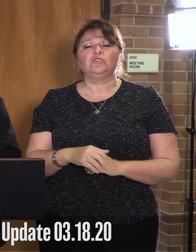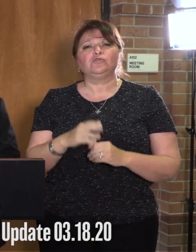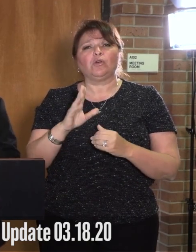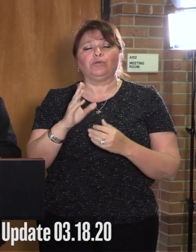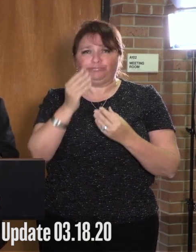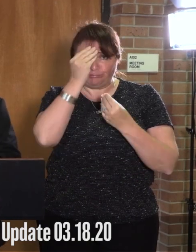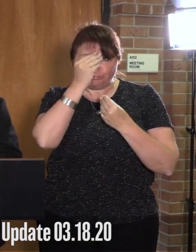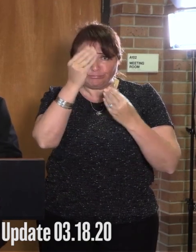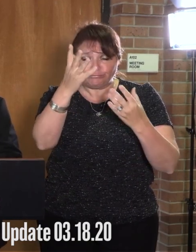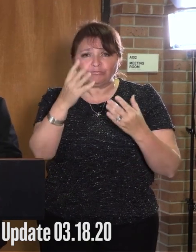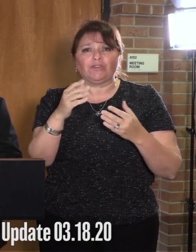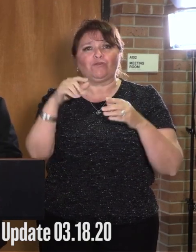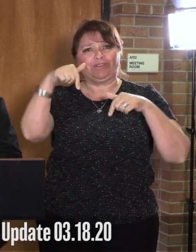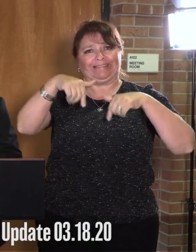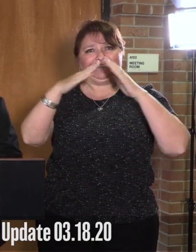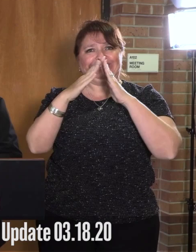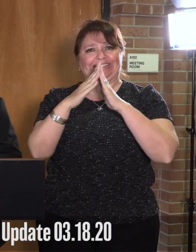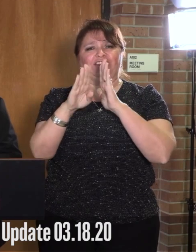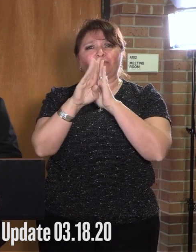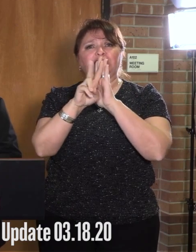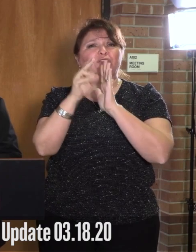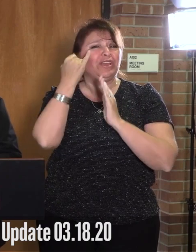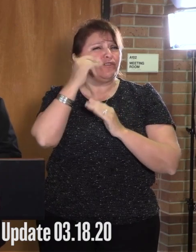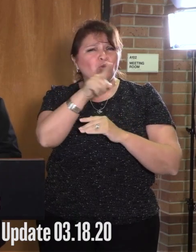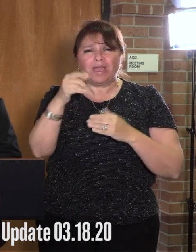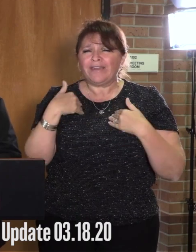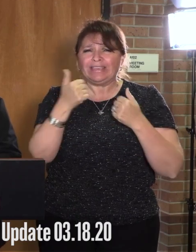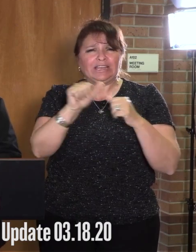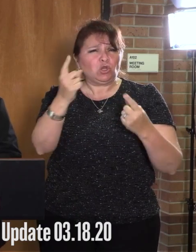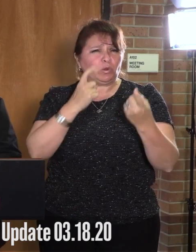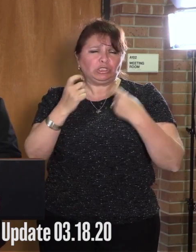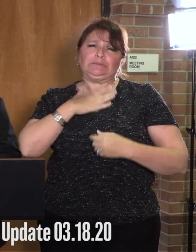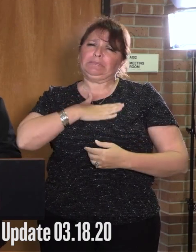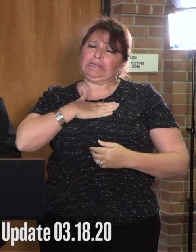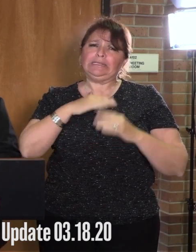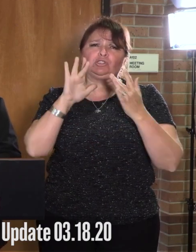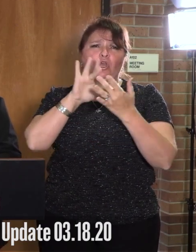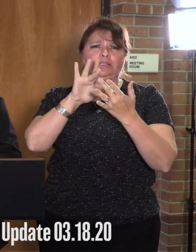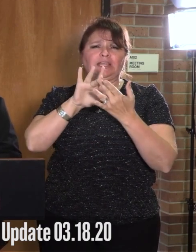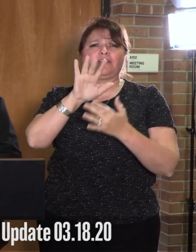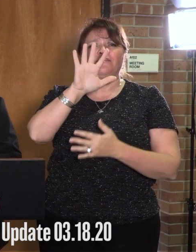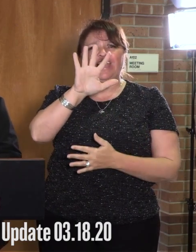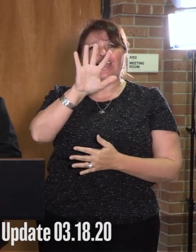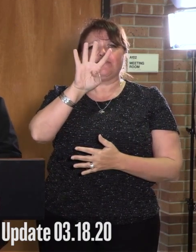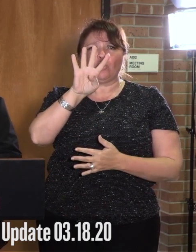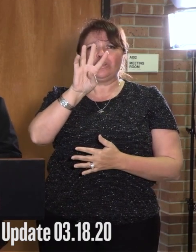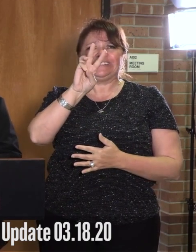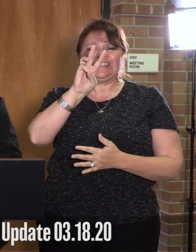updates specifically to the city of Brownsville. If you have any questions, please reach out to us at 546-HELP.